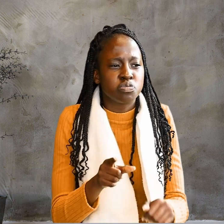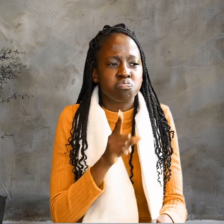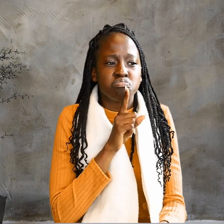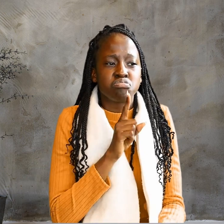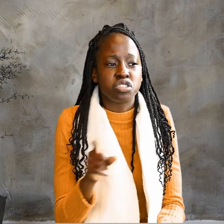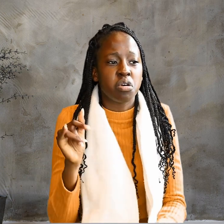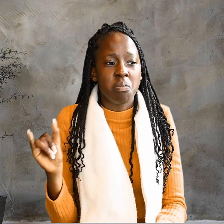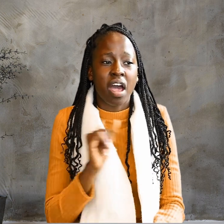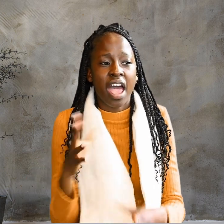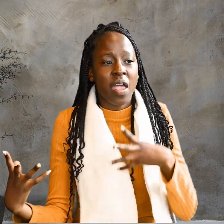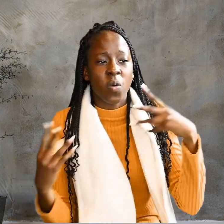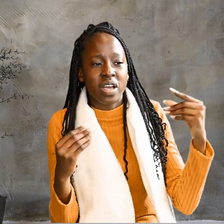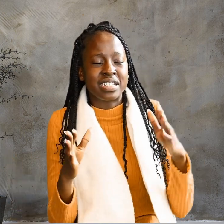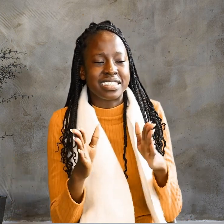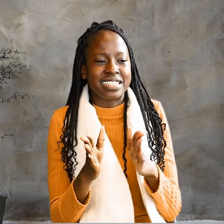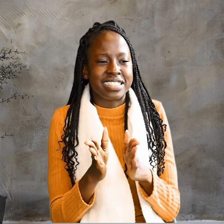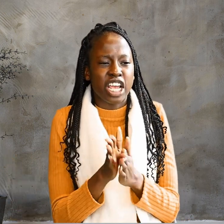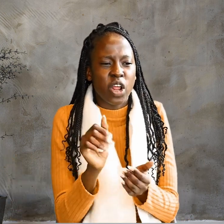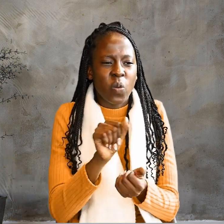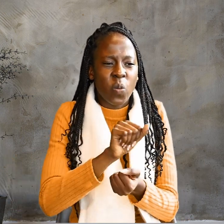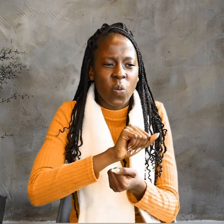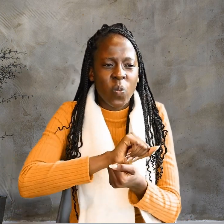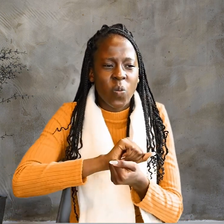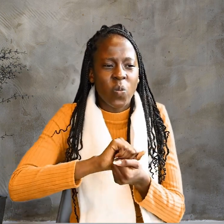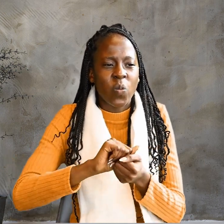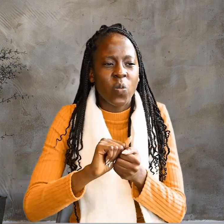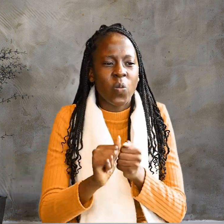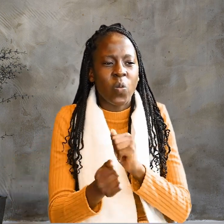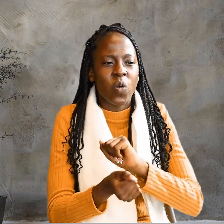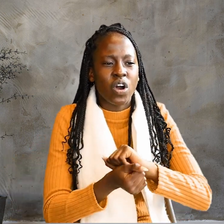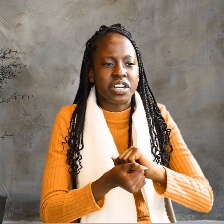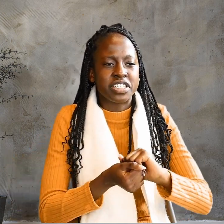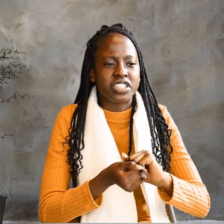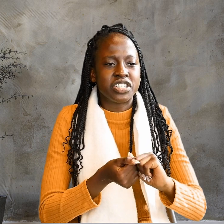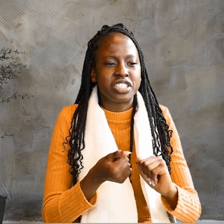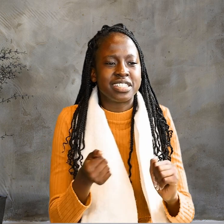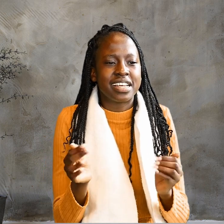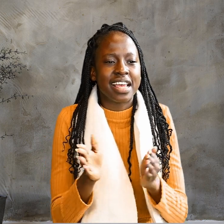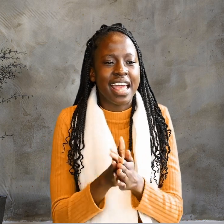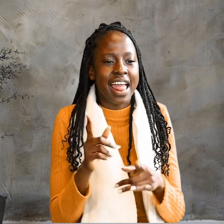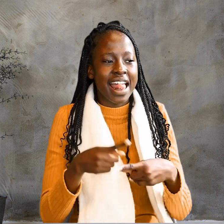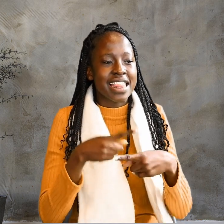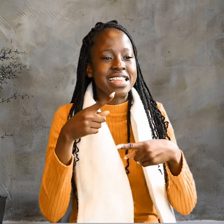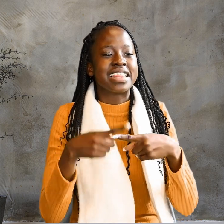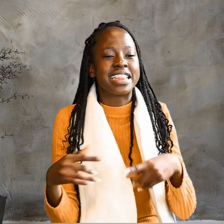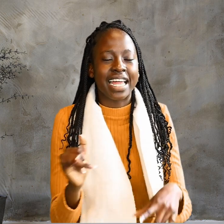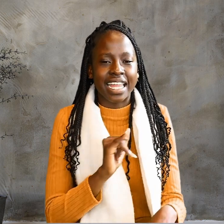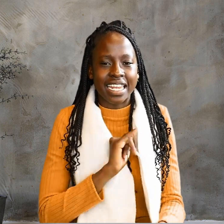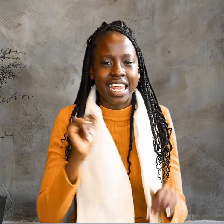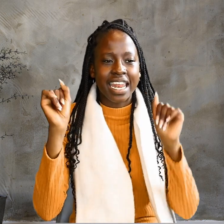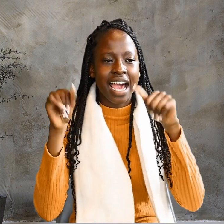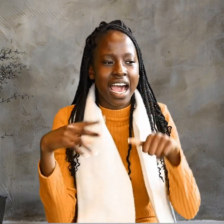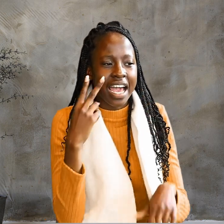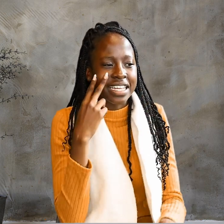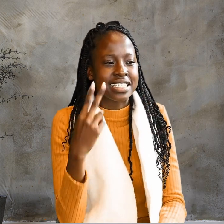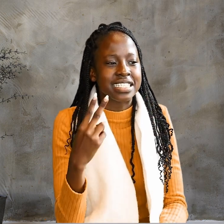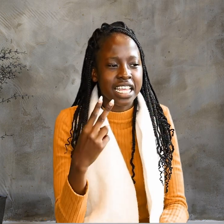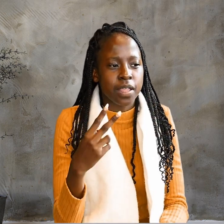and washed, and then I could see.